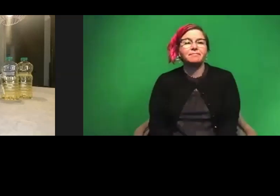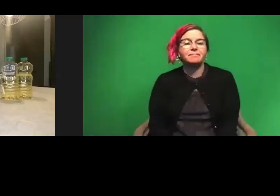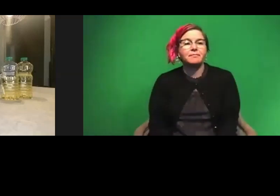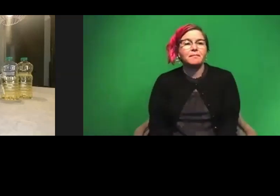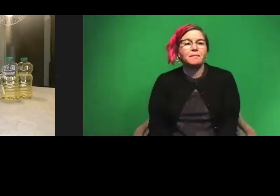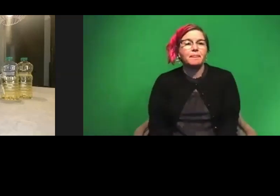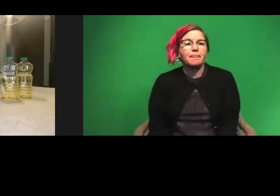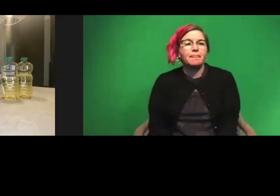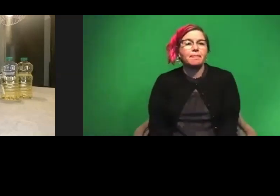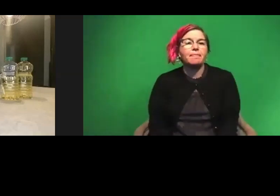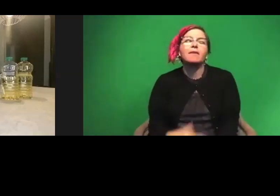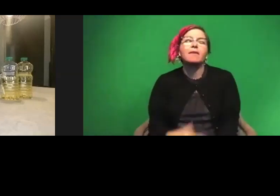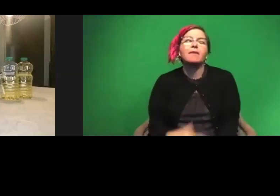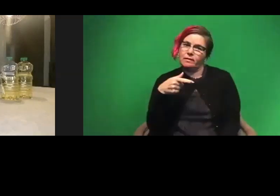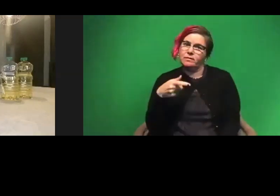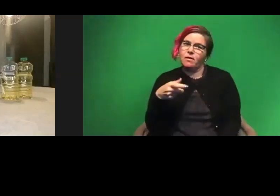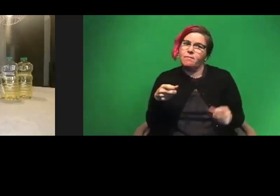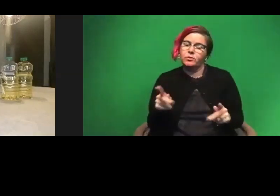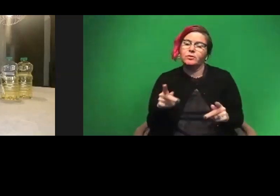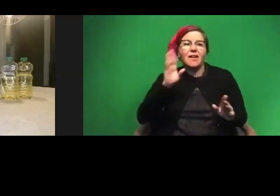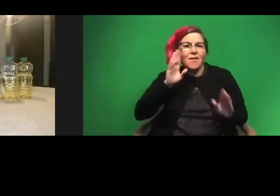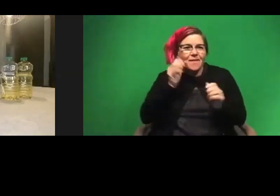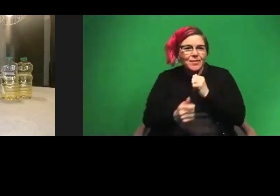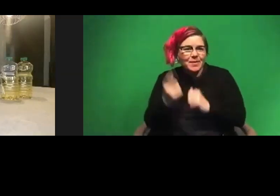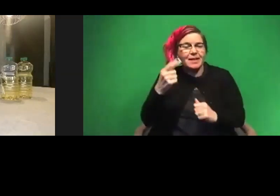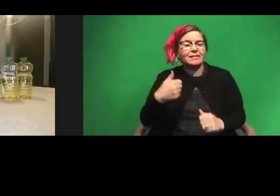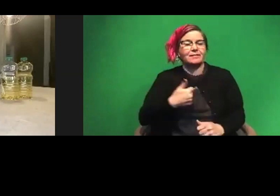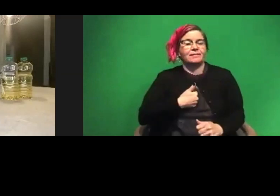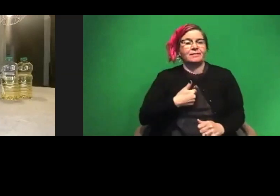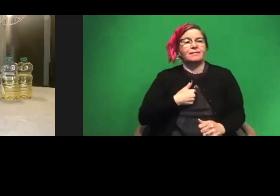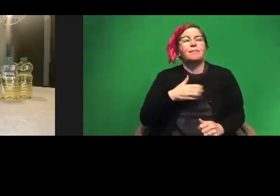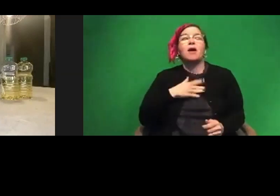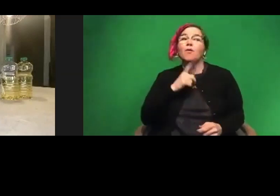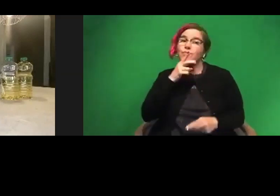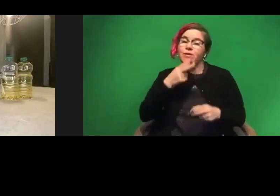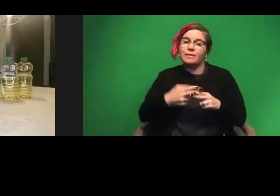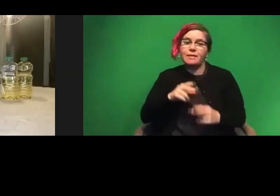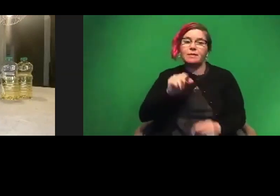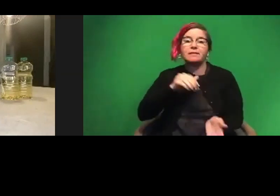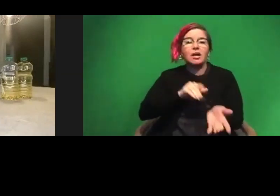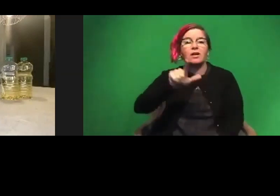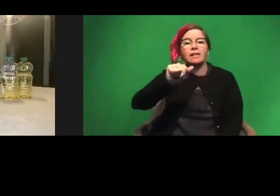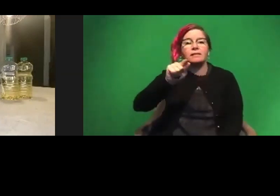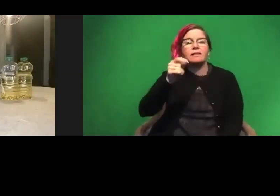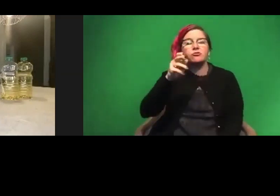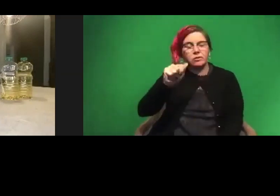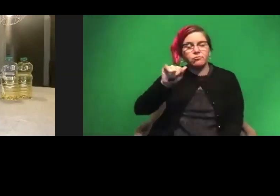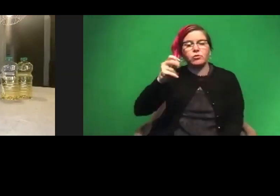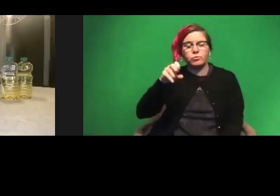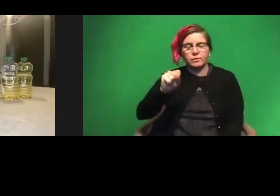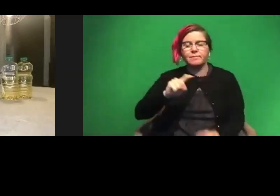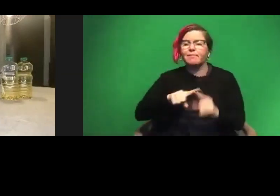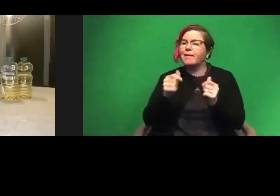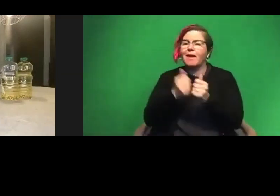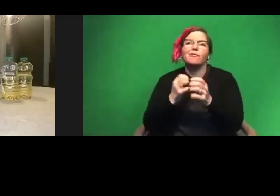Well, thank you so much for this opportunity. Hi everybody. I am, my real name is Dr. Latasia Jones, but everybody calls